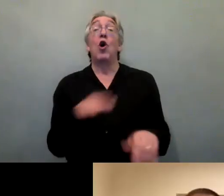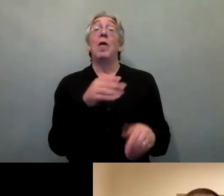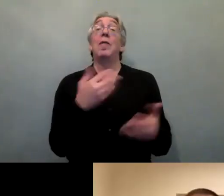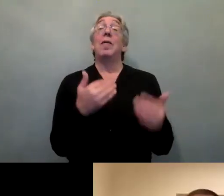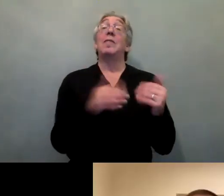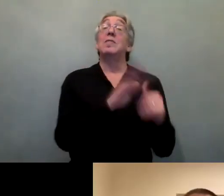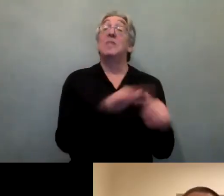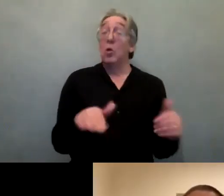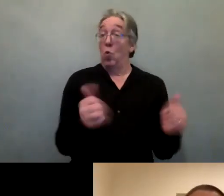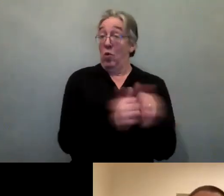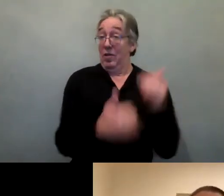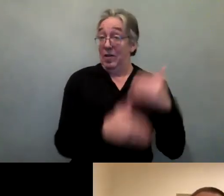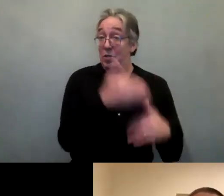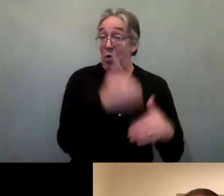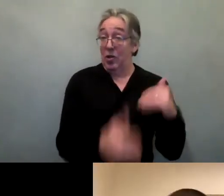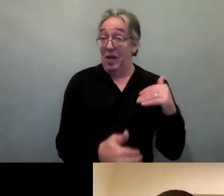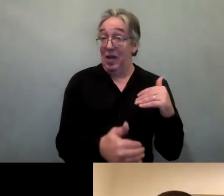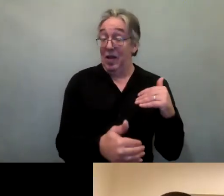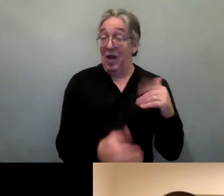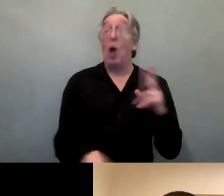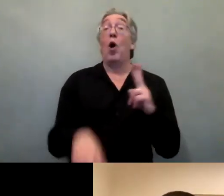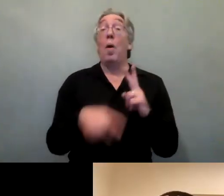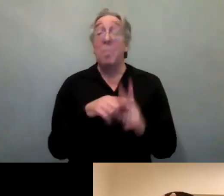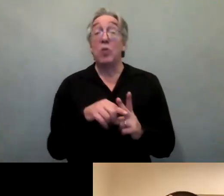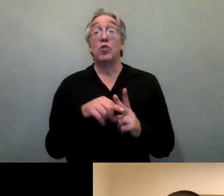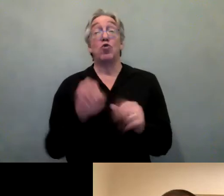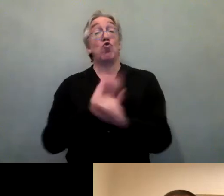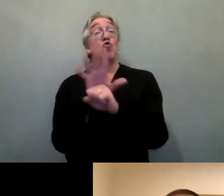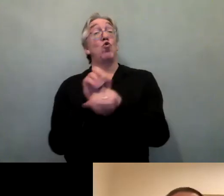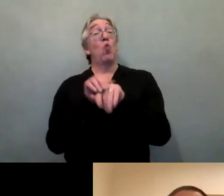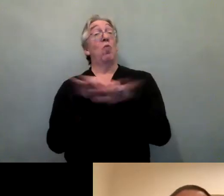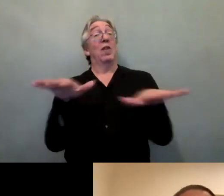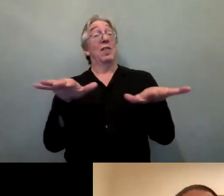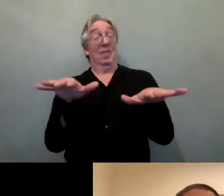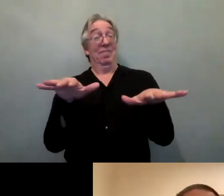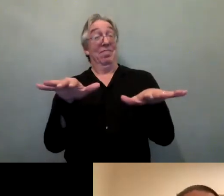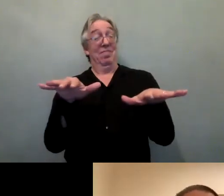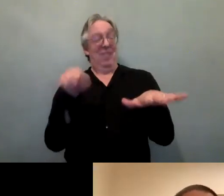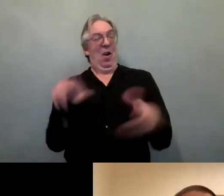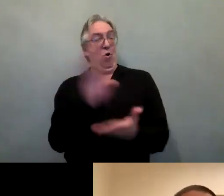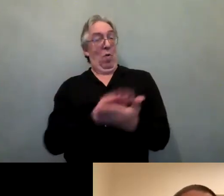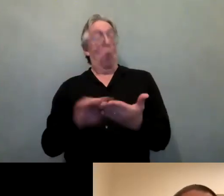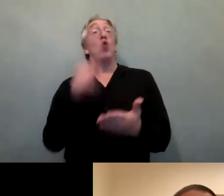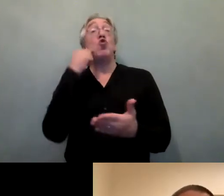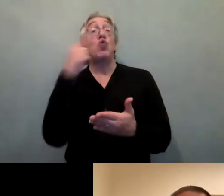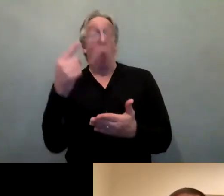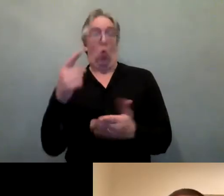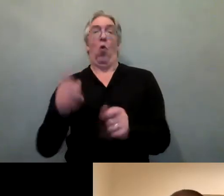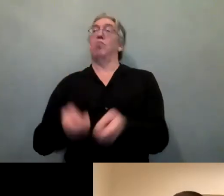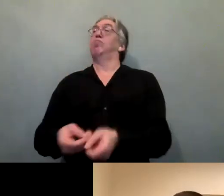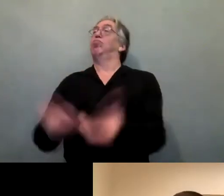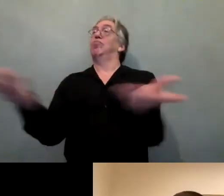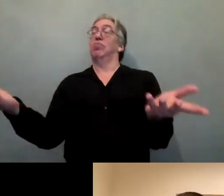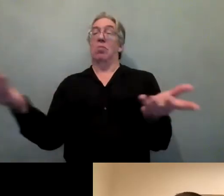be released tomorrow on the occasion of the International Day of Persons with Disabilities. The publication used existing